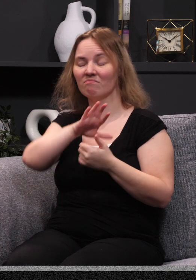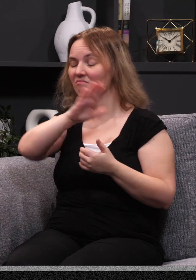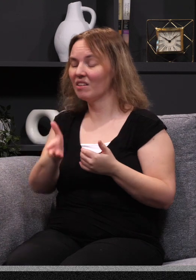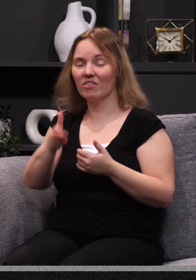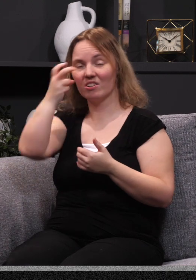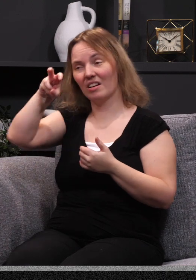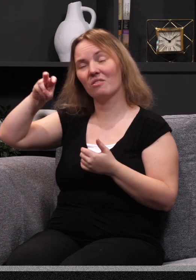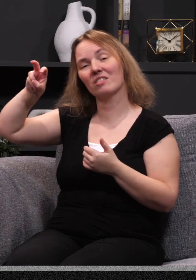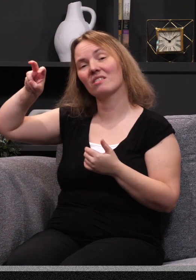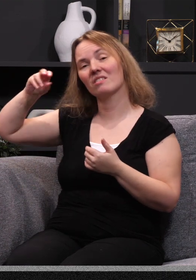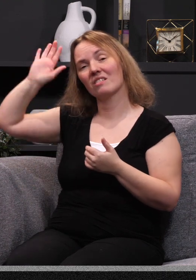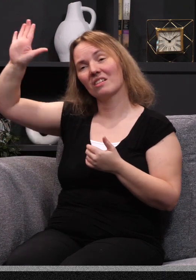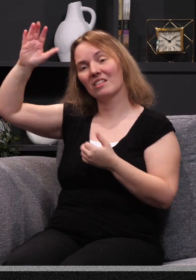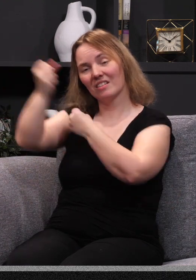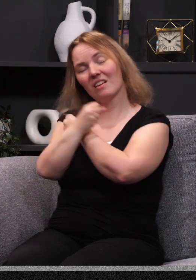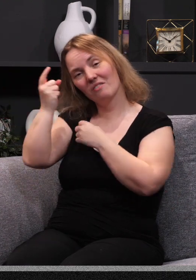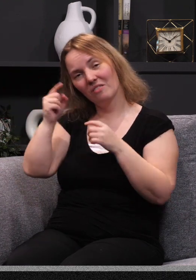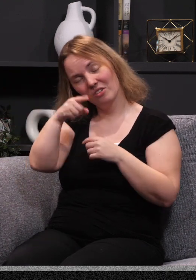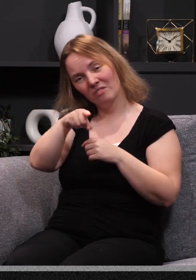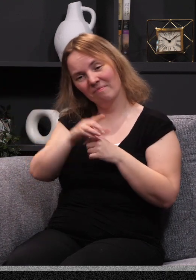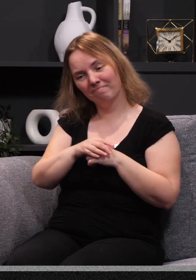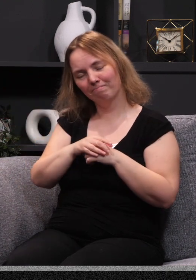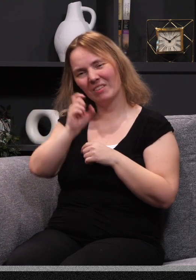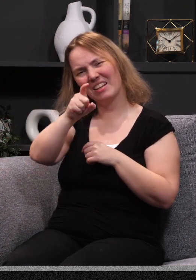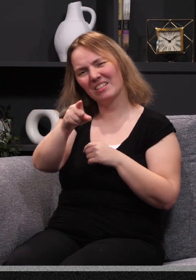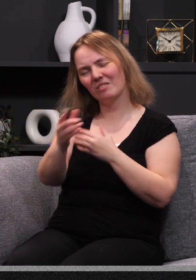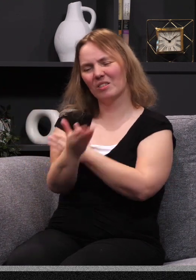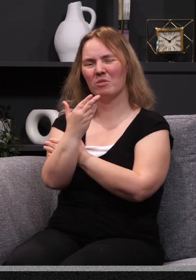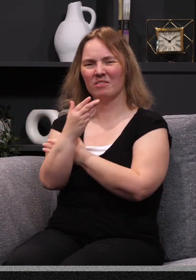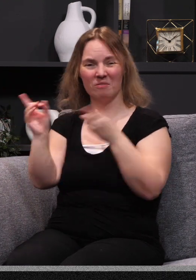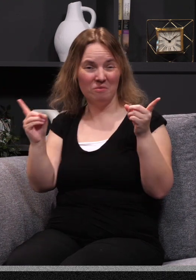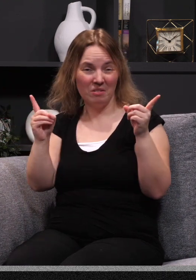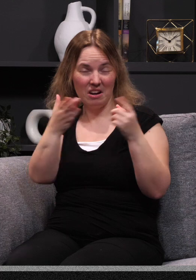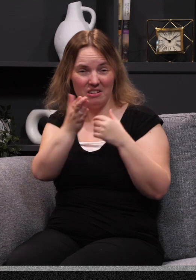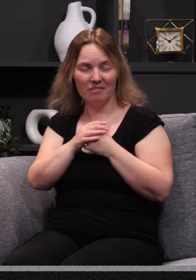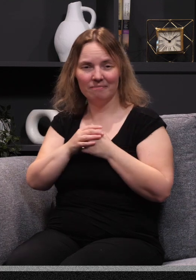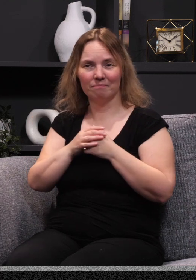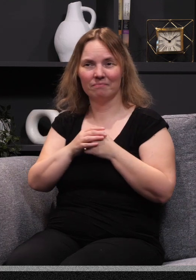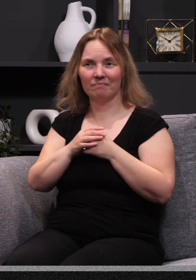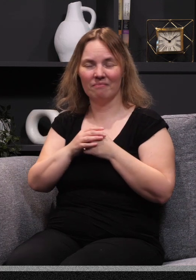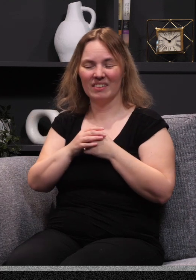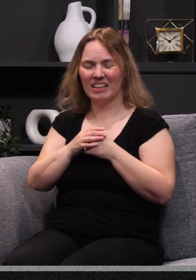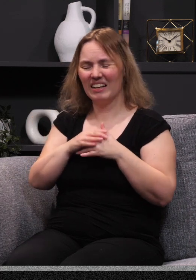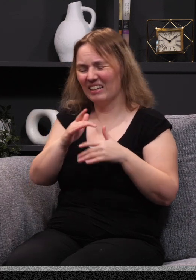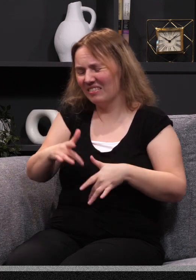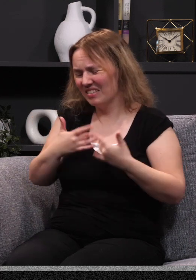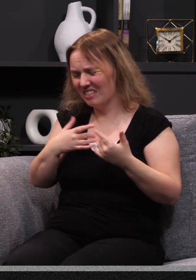never doubt his love for you. And I want to ask you this morning, where are you? I mean, you may be in a place this morning, you say, Pastor, if I'm honest, I just kind of feel